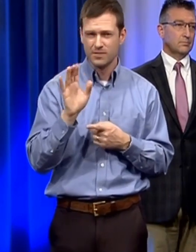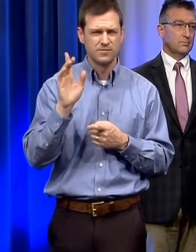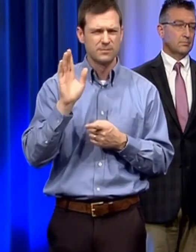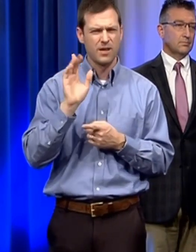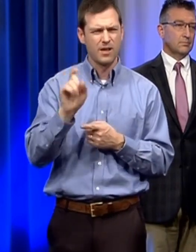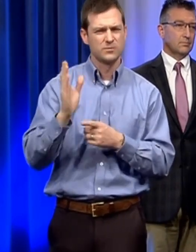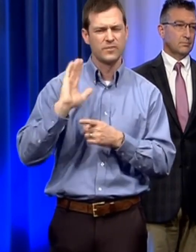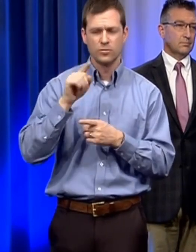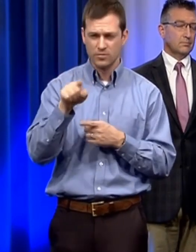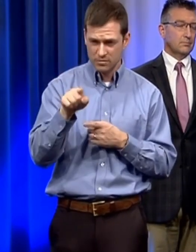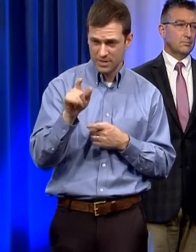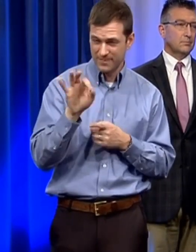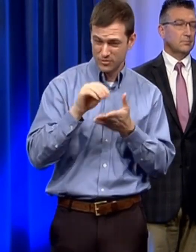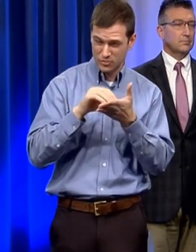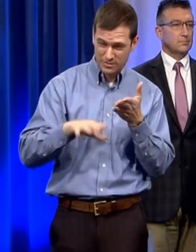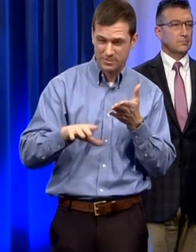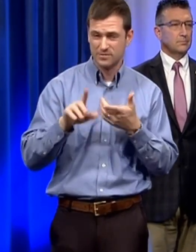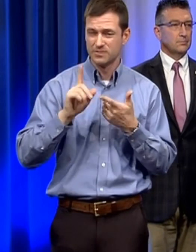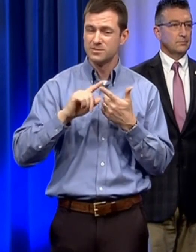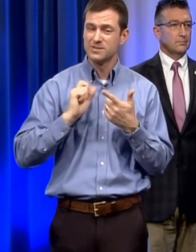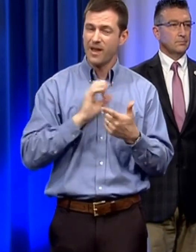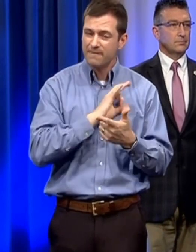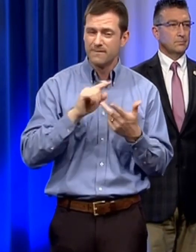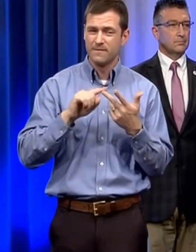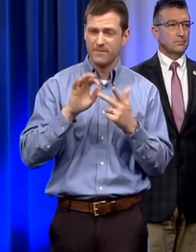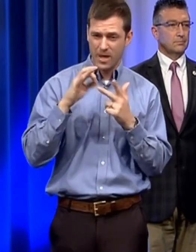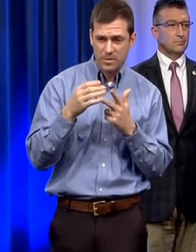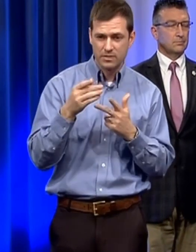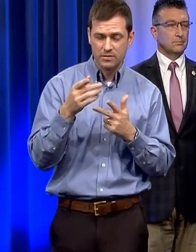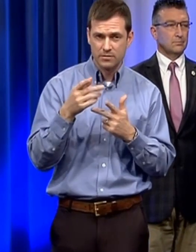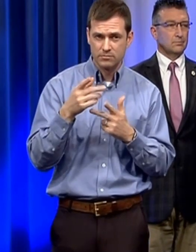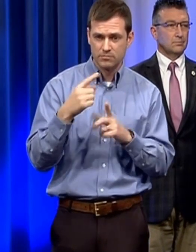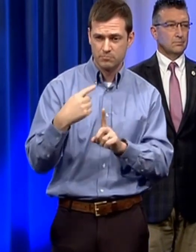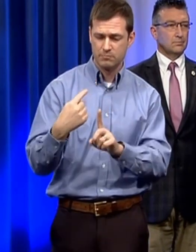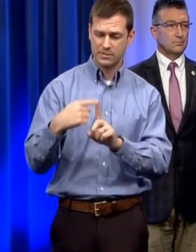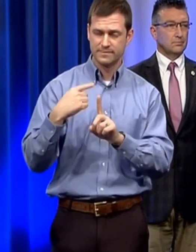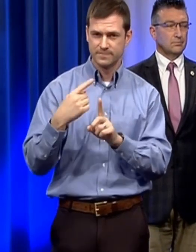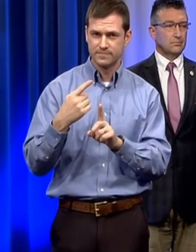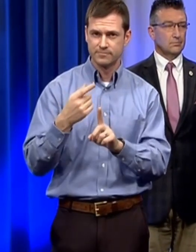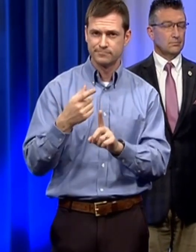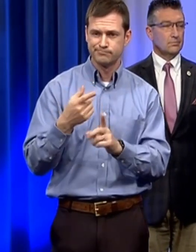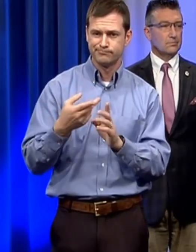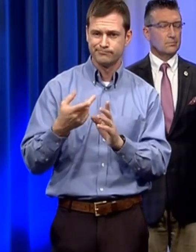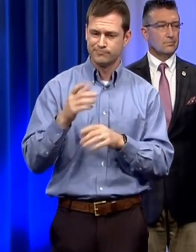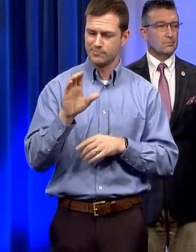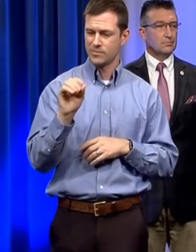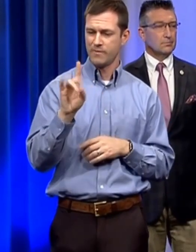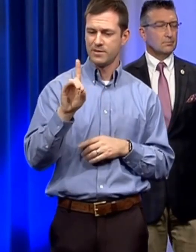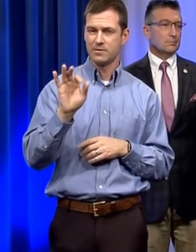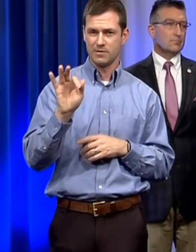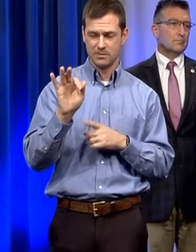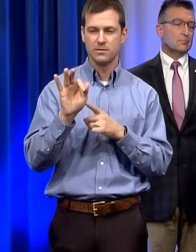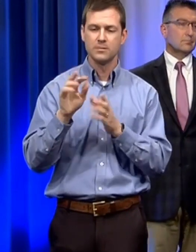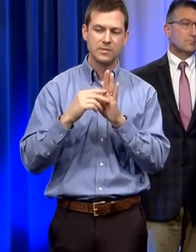or staff or family members who have confirmations of uh covet 19 because we want to continue to monitor that on a